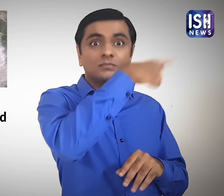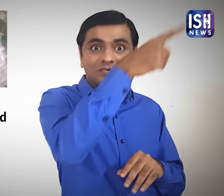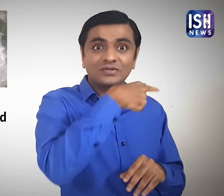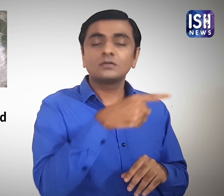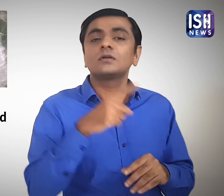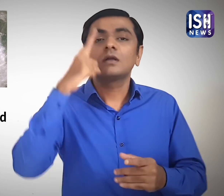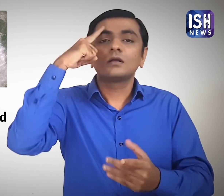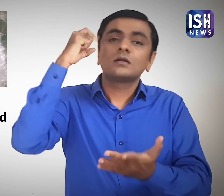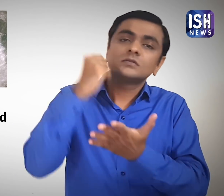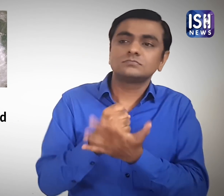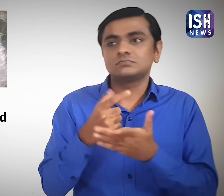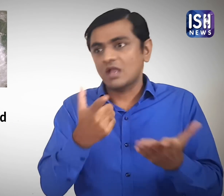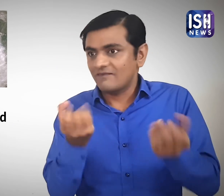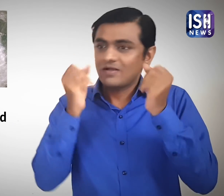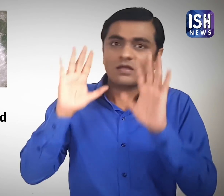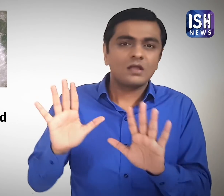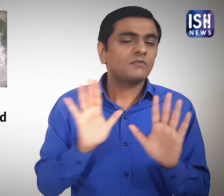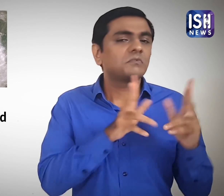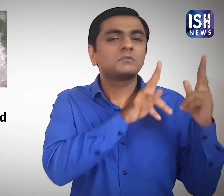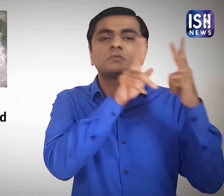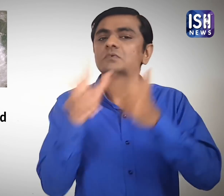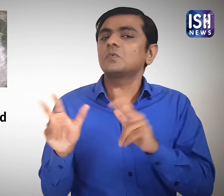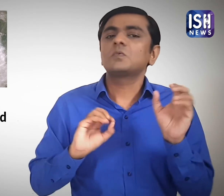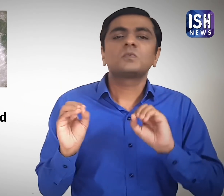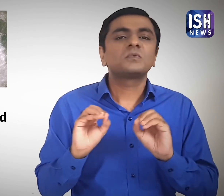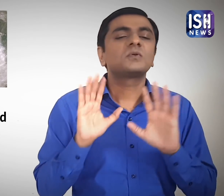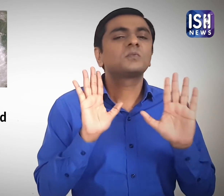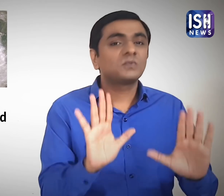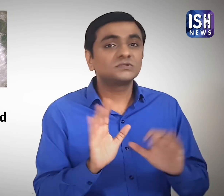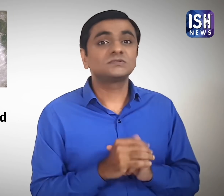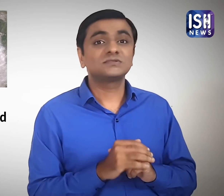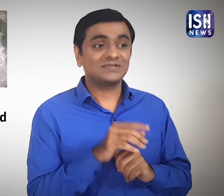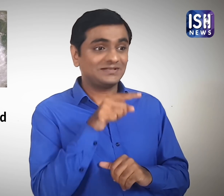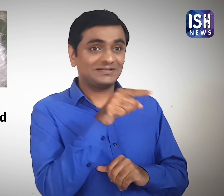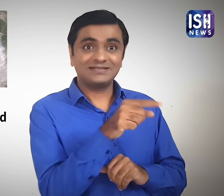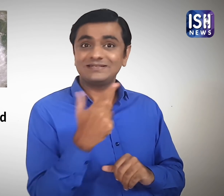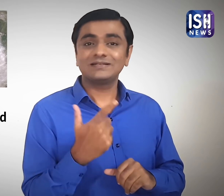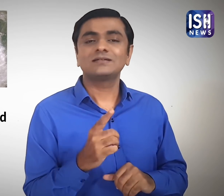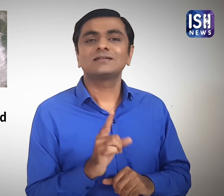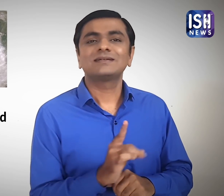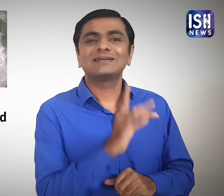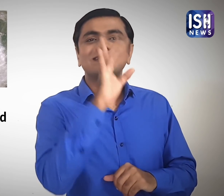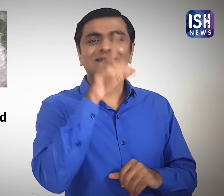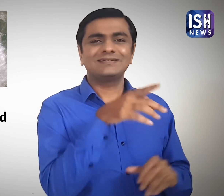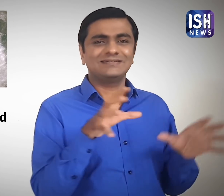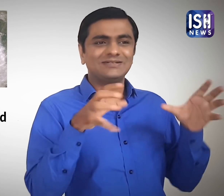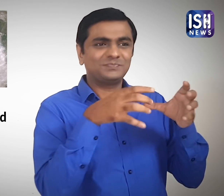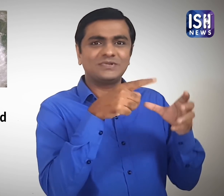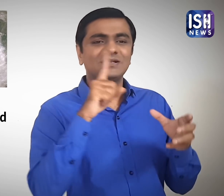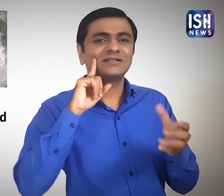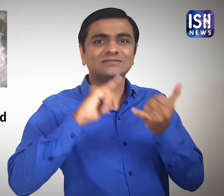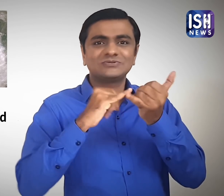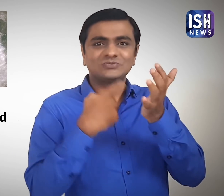NASA or ISRO have not confirmed the landing as of yet. ISRO Chairman K. Sivan said,